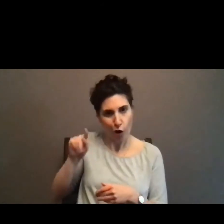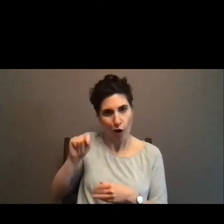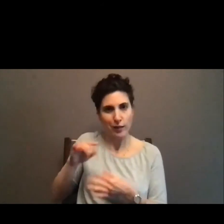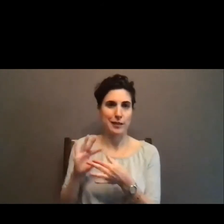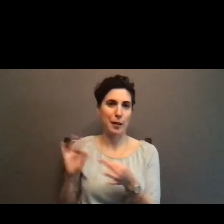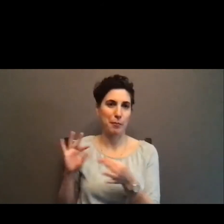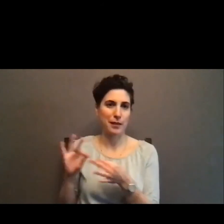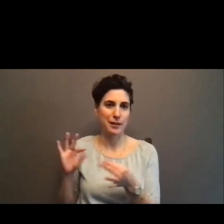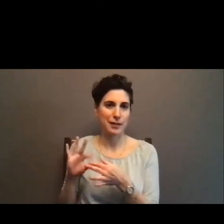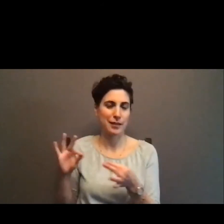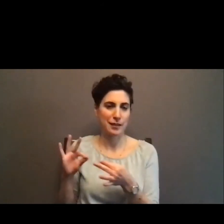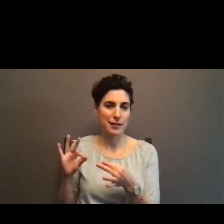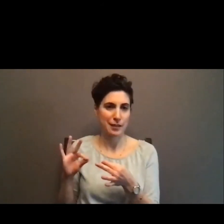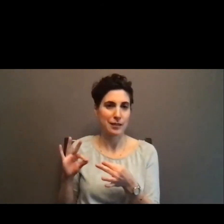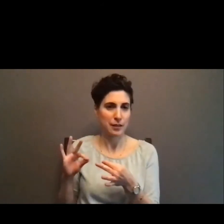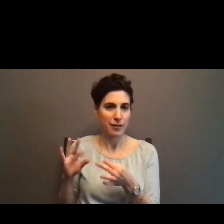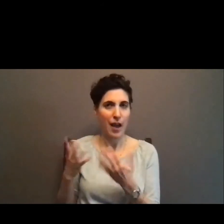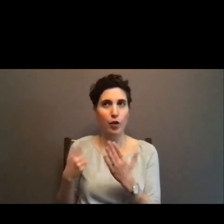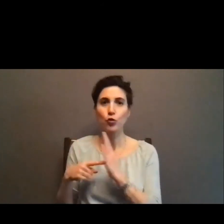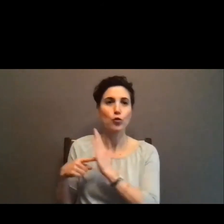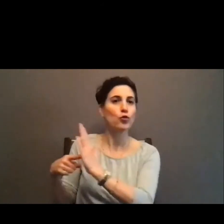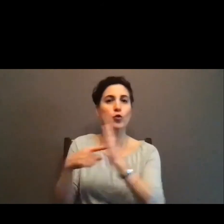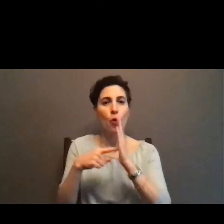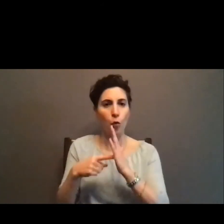acceptable to grantors and galleries.